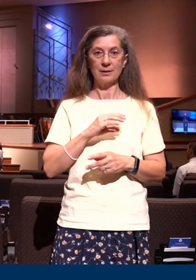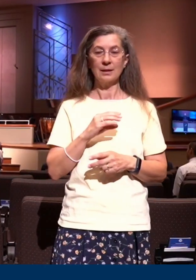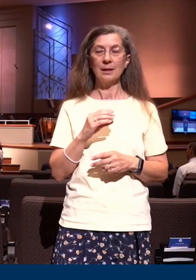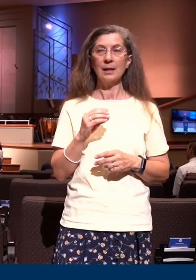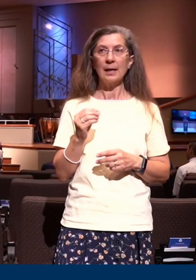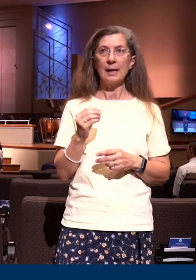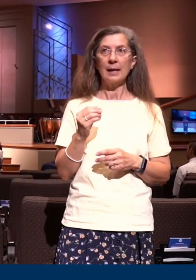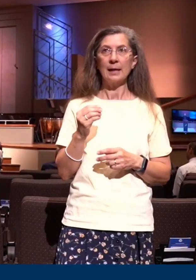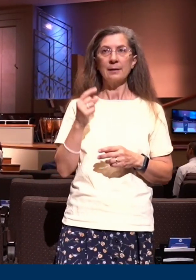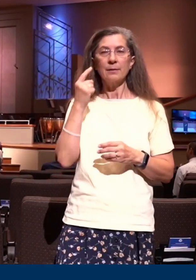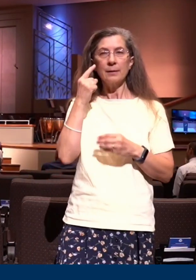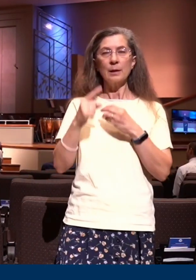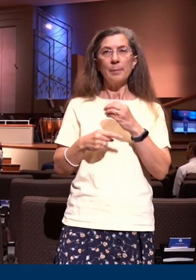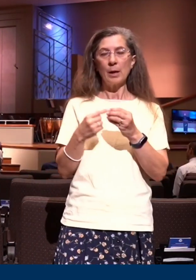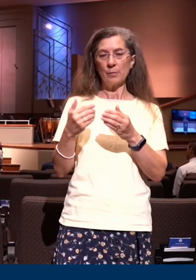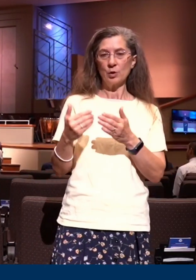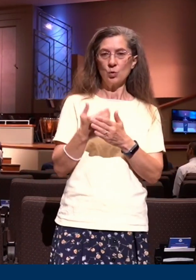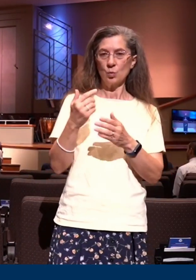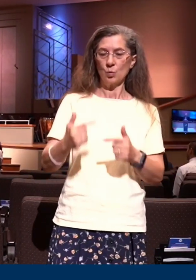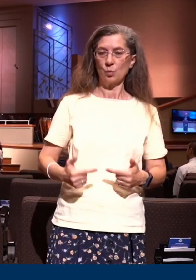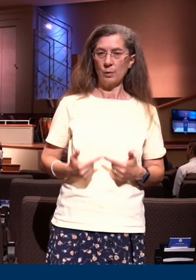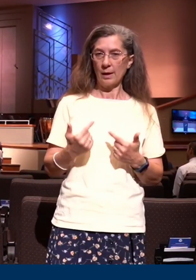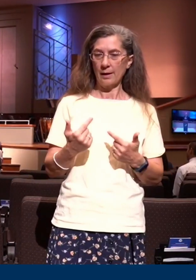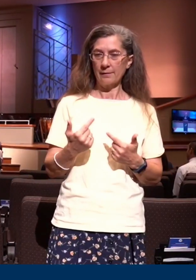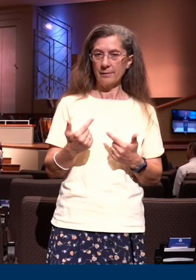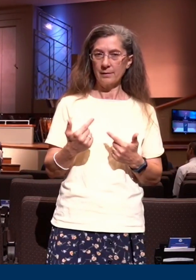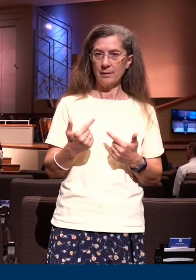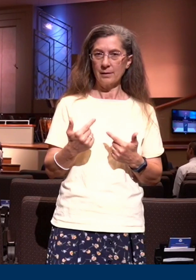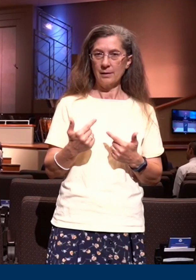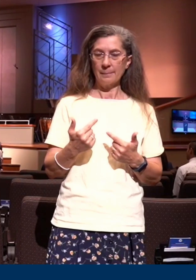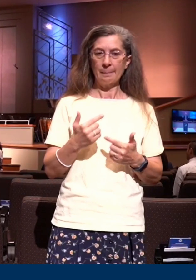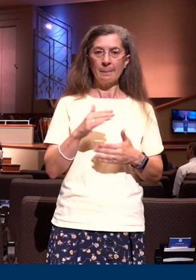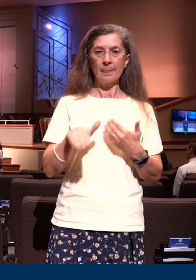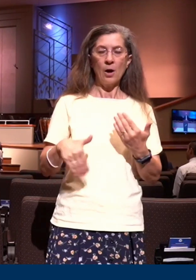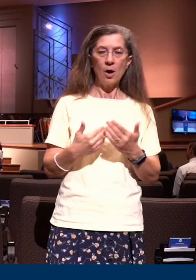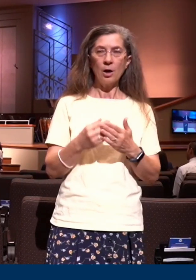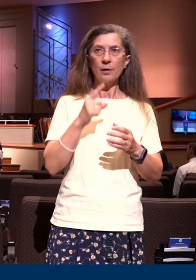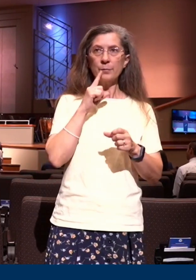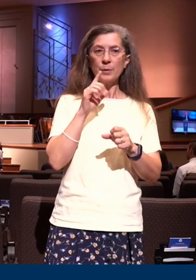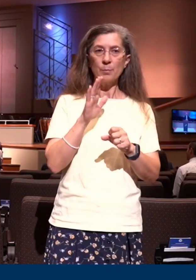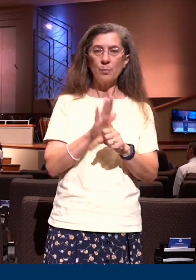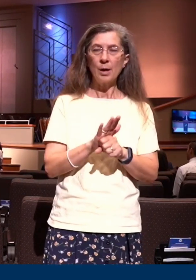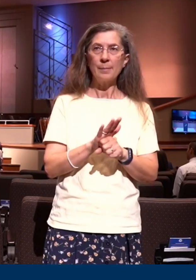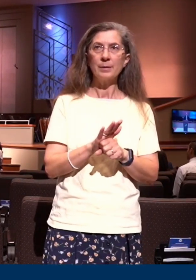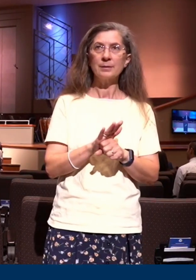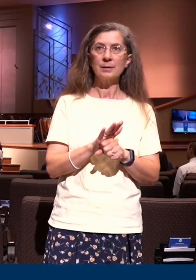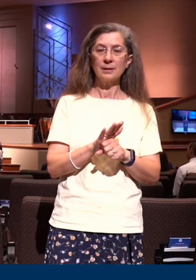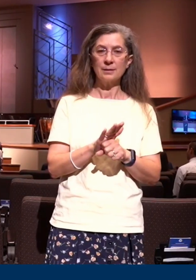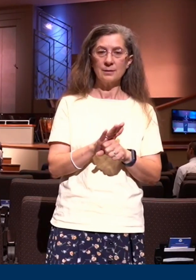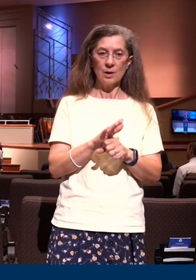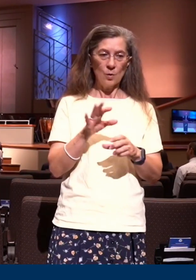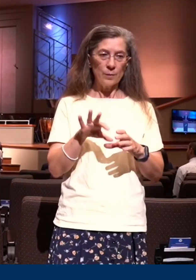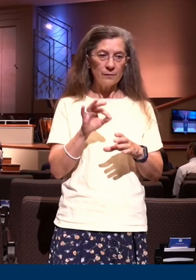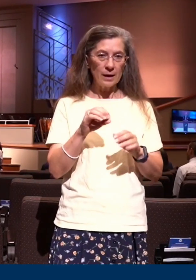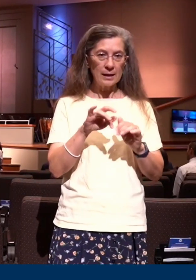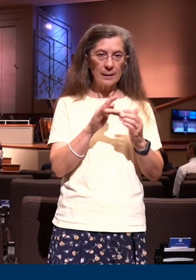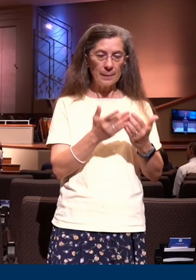the permanence of the new life all of these promises are founded on God's word and the finished work of God Himself.